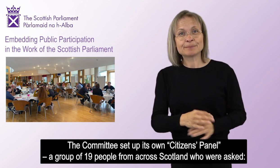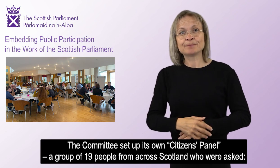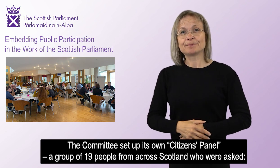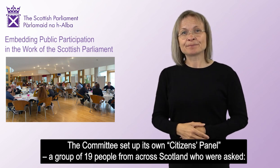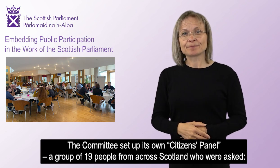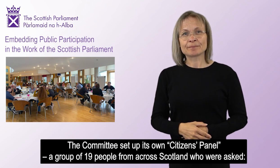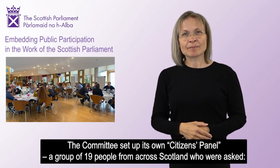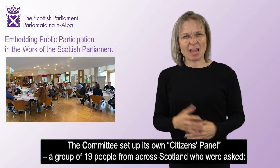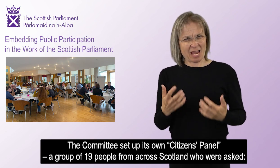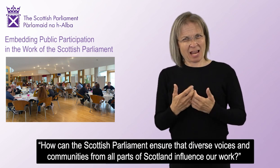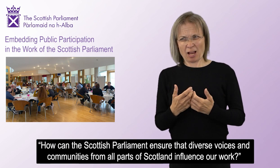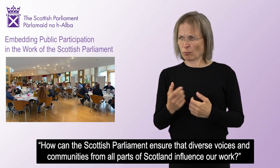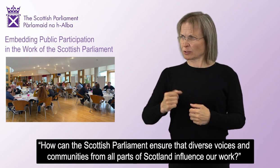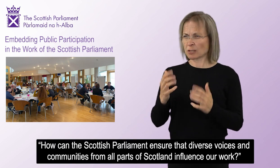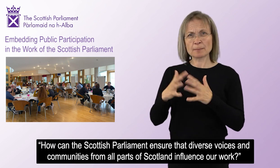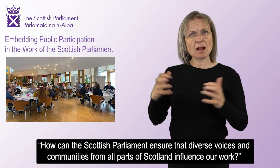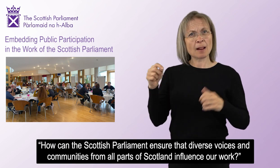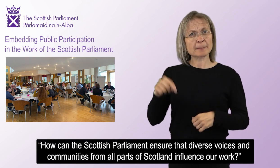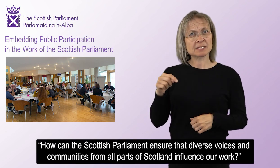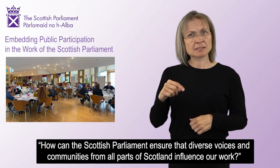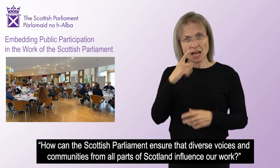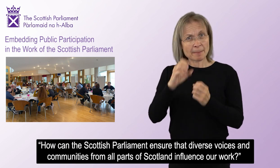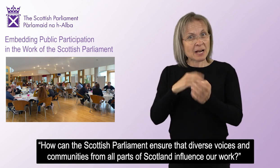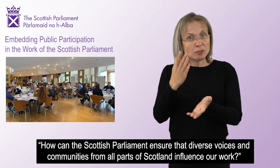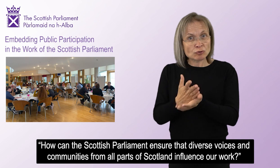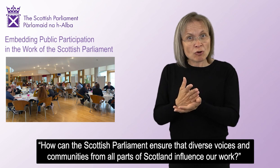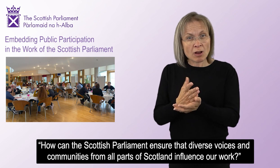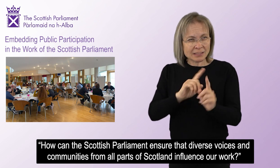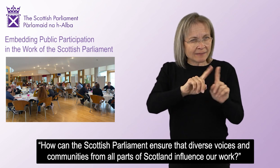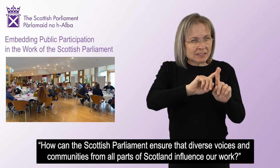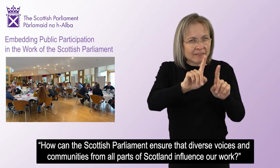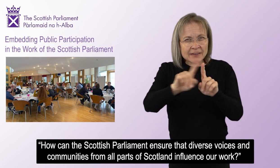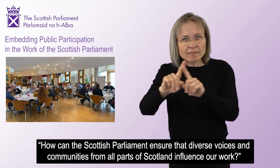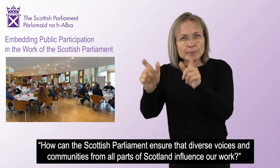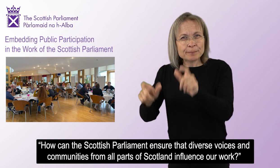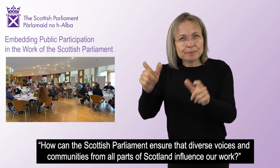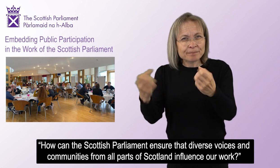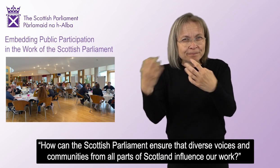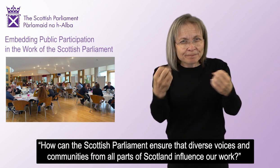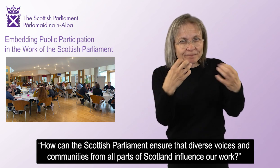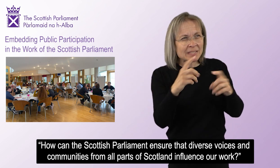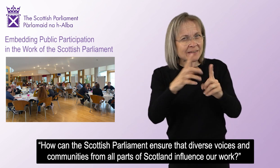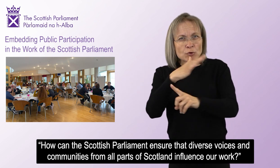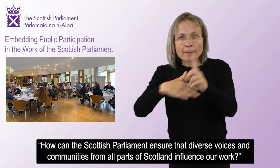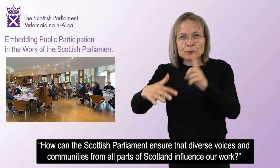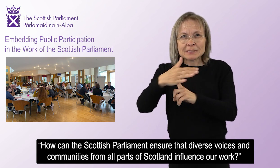can the Scottish Parliament ensure that diverse voices and communities from all parts of Scotland influence our work?